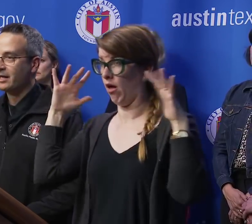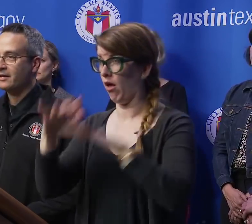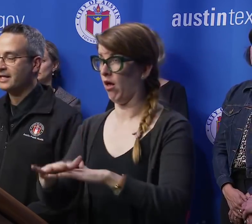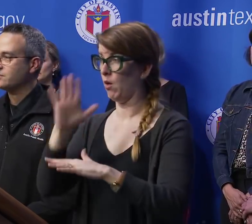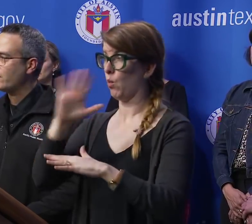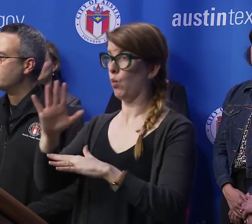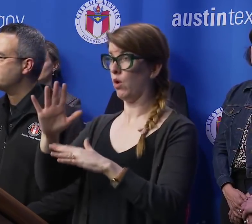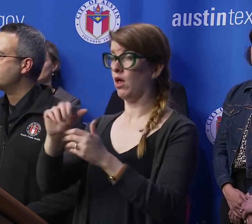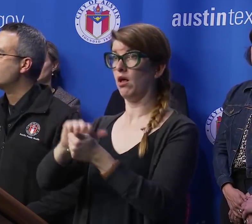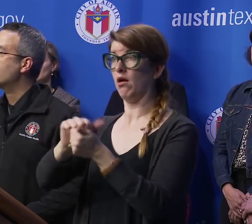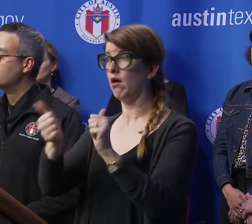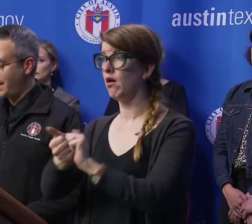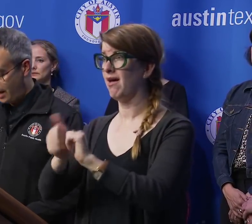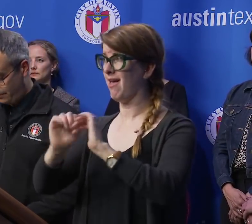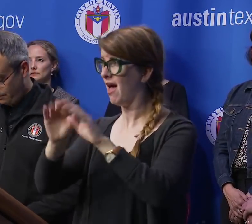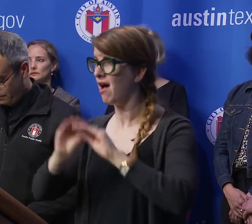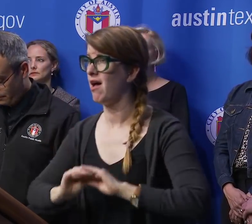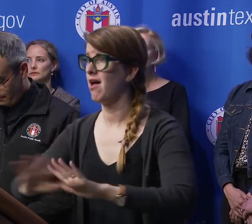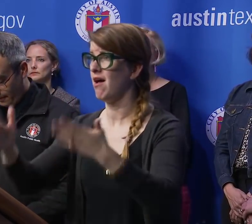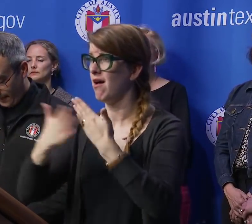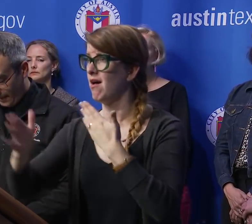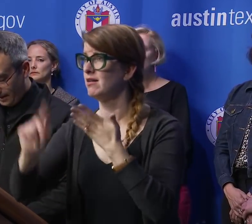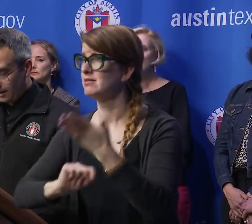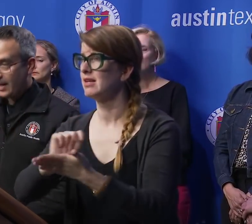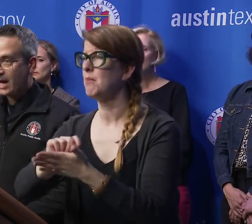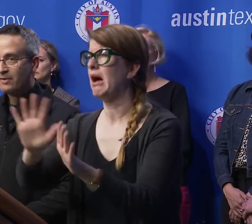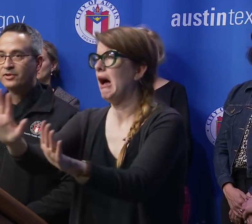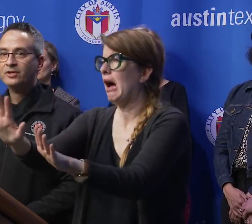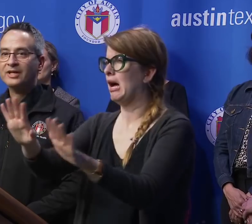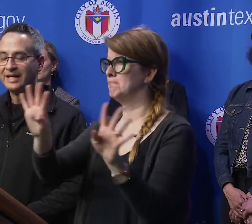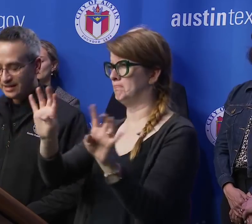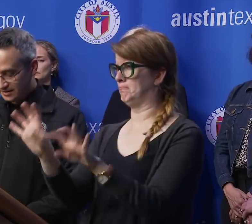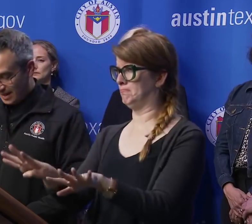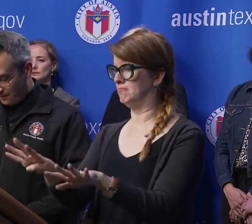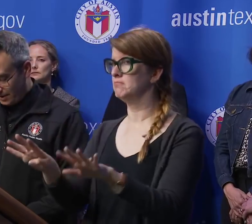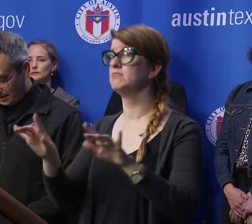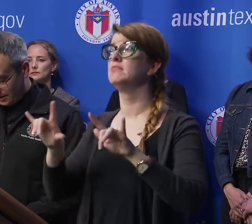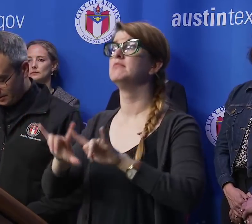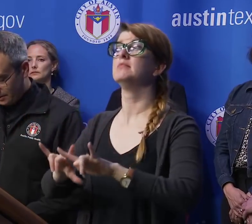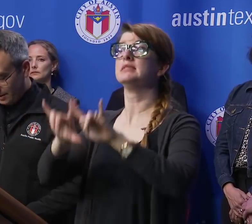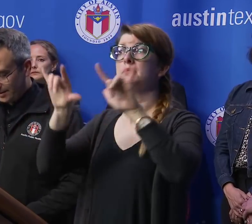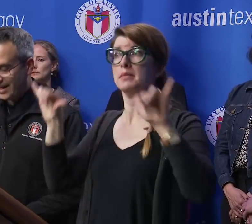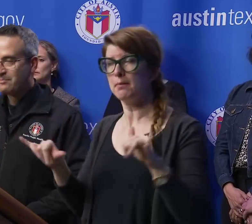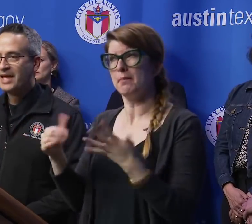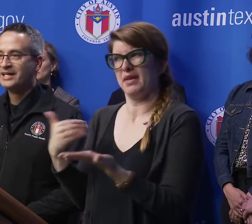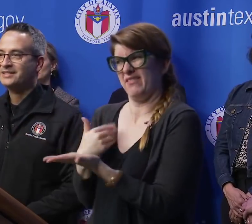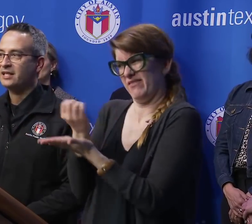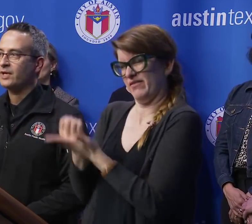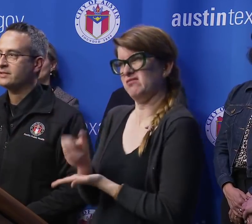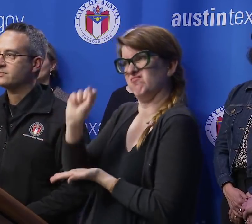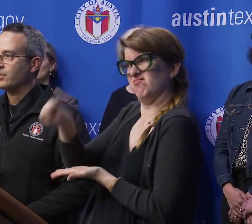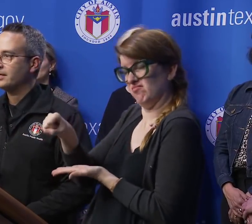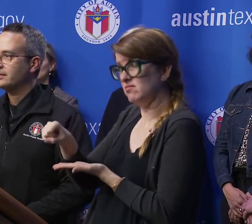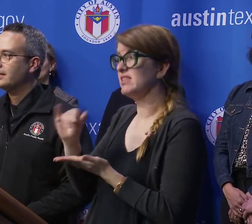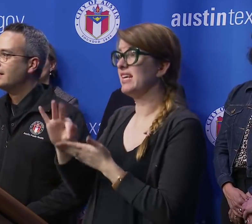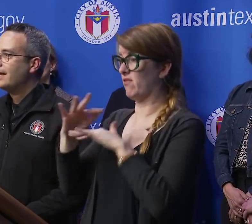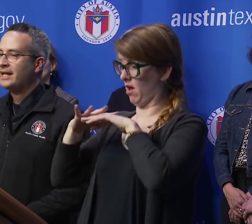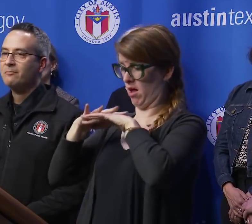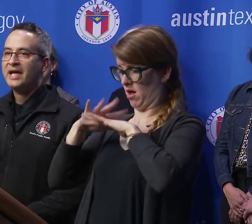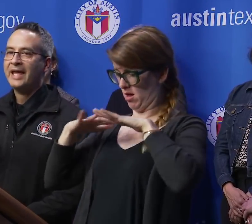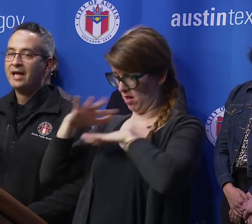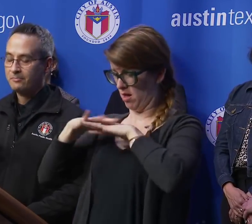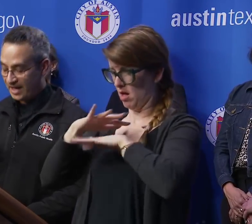impact and spread of disease over time. However, there is evidence that it may accelerate the spread